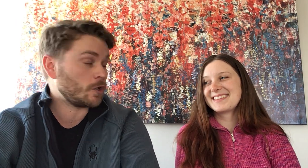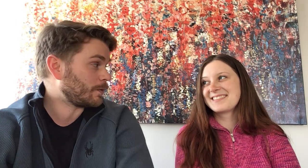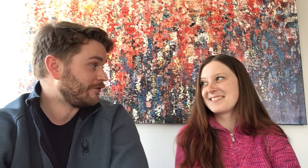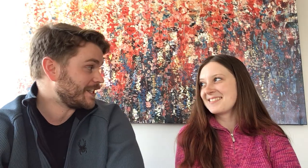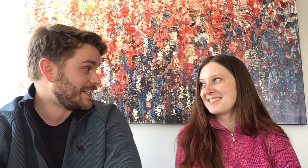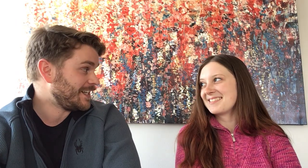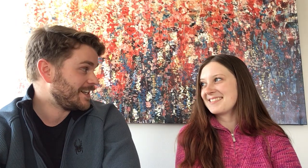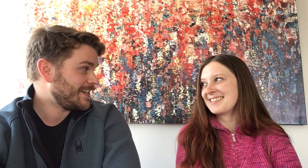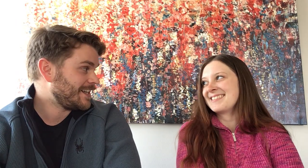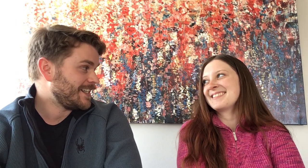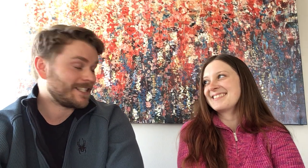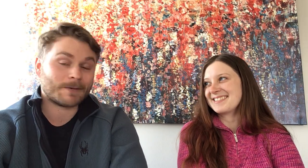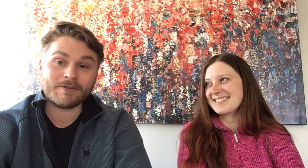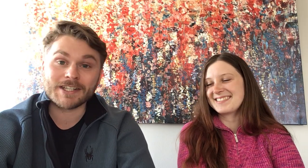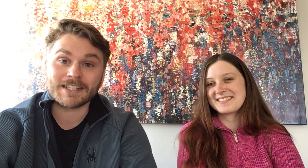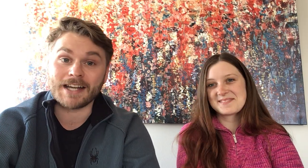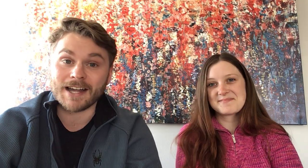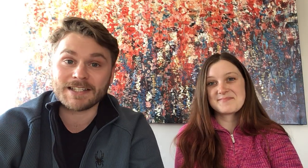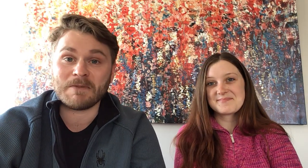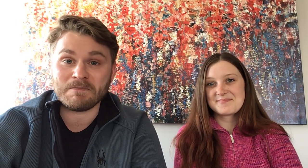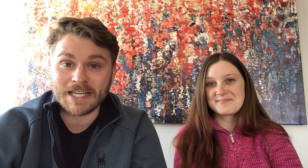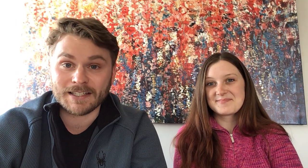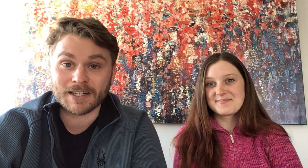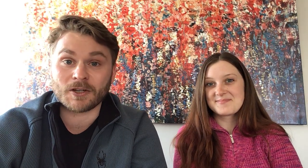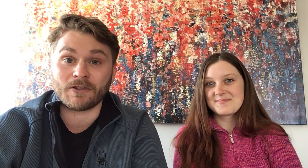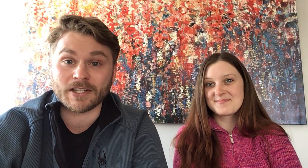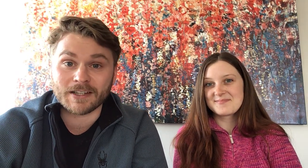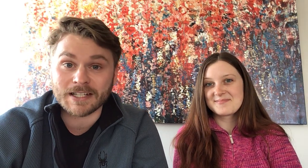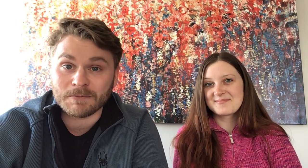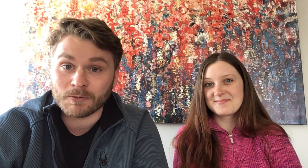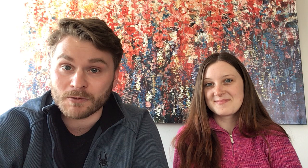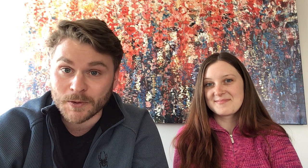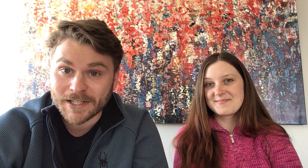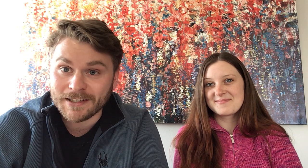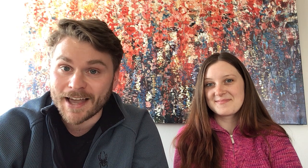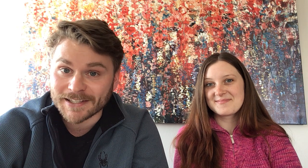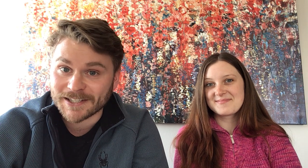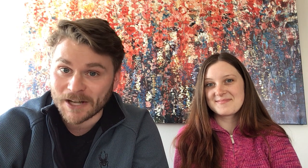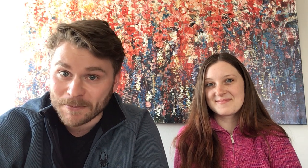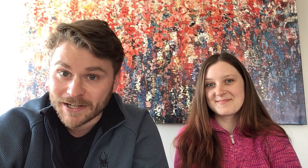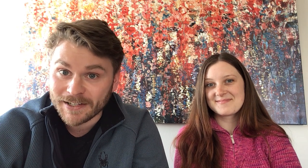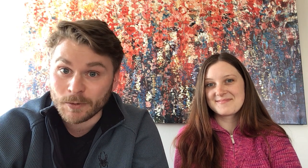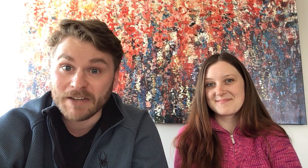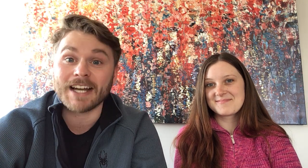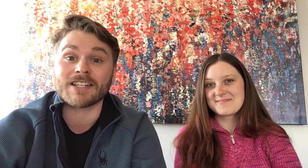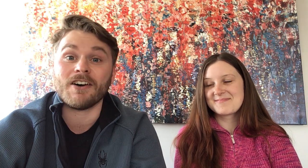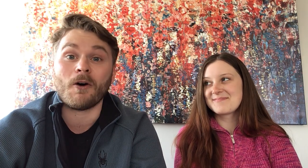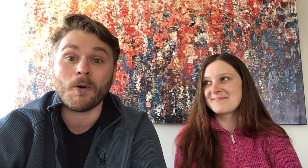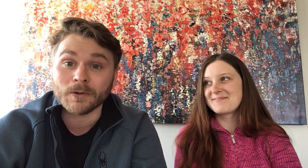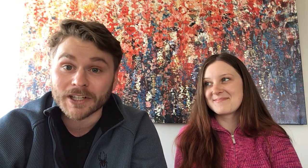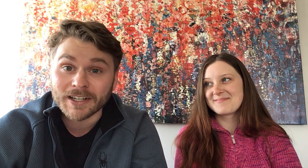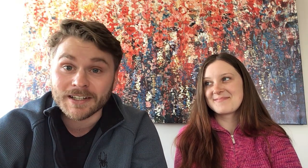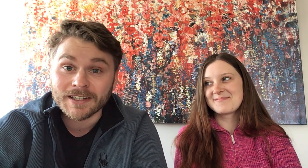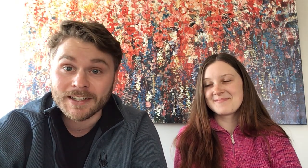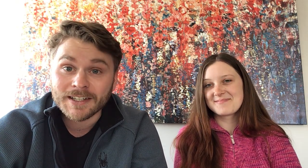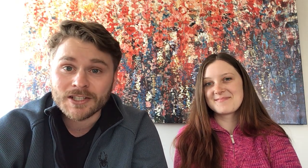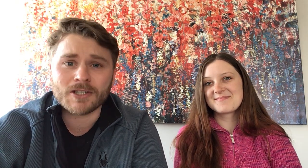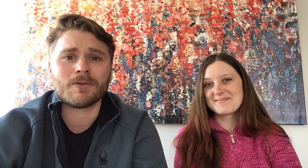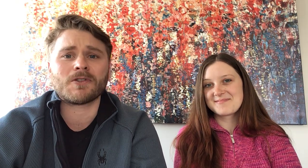super fuzzy. Some of us got to meet a tarantula named Rosie last summer. We even got to hold her. She was